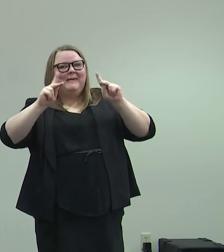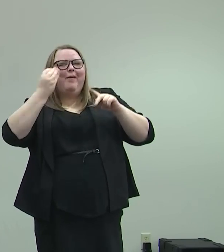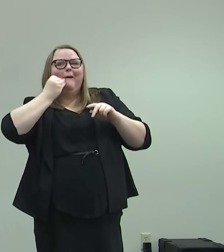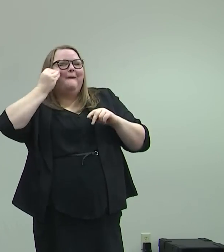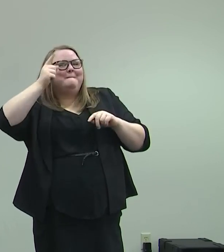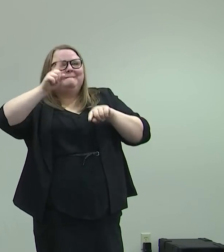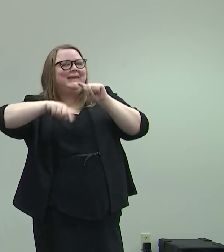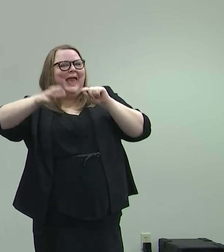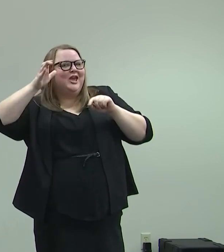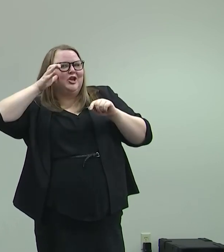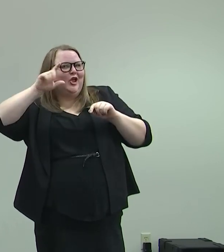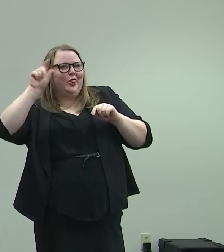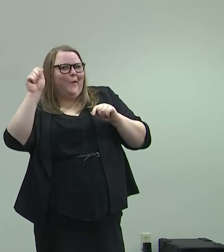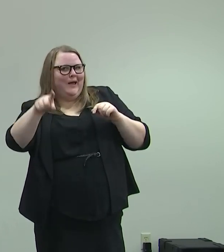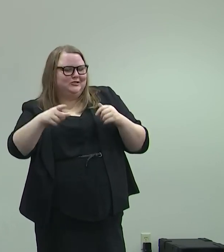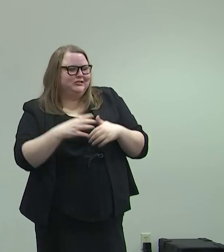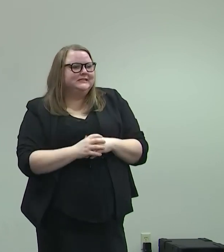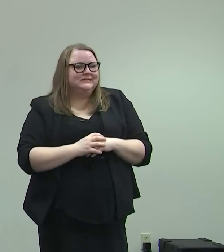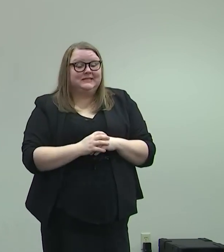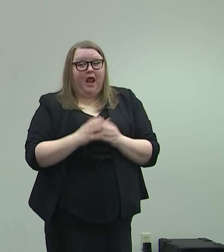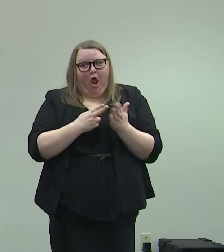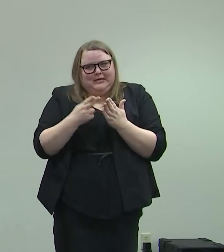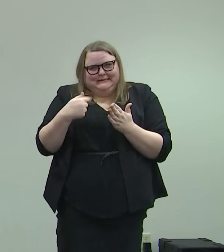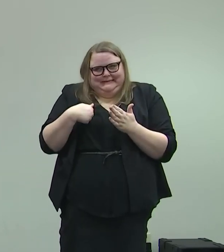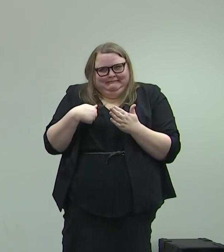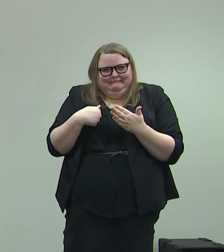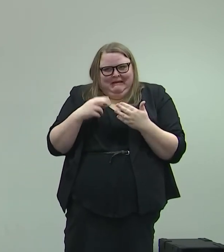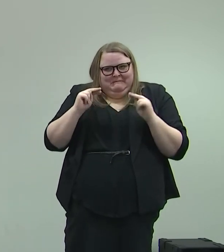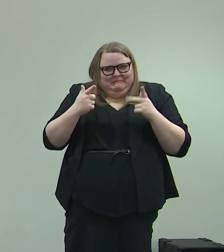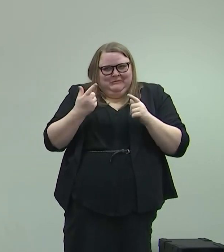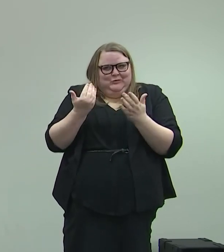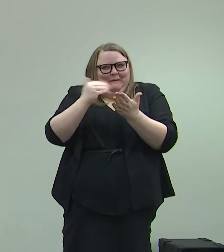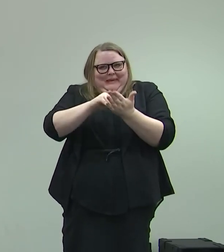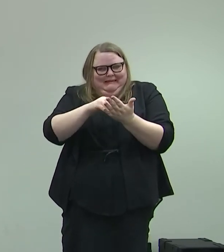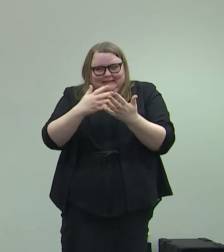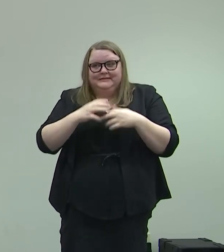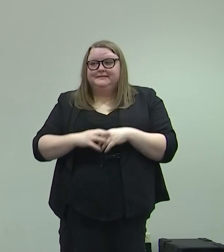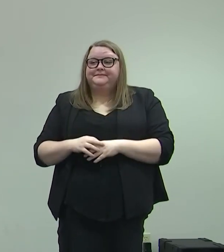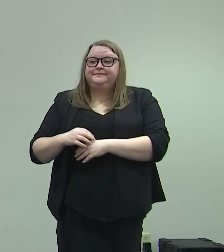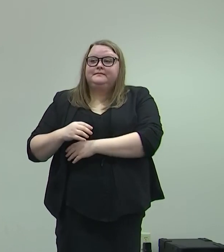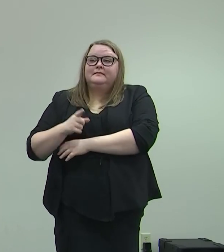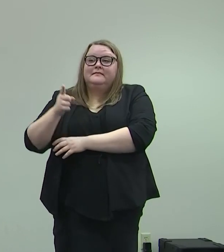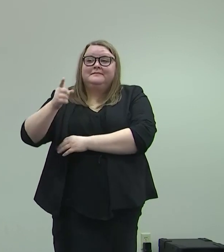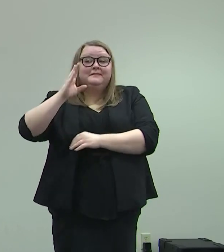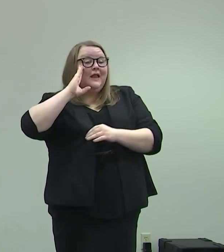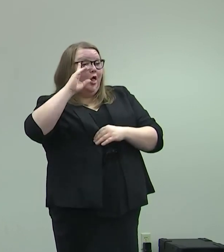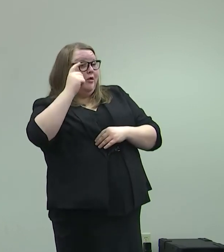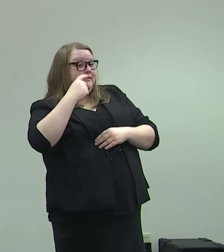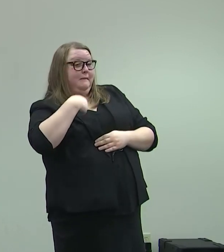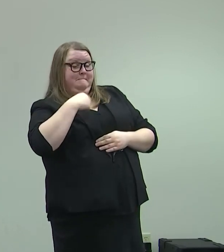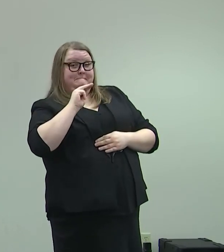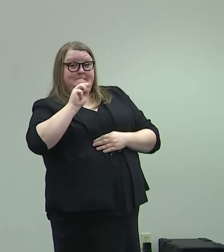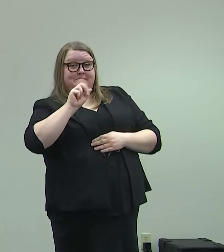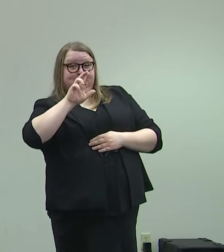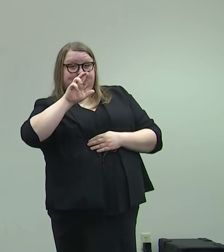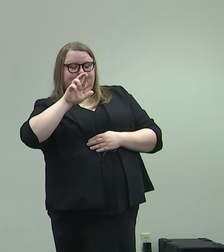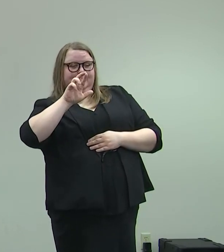not hearing the questions. And frankly, I'll be honest, I'm not good at repeating them. So if you go to the stand, it'll help. Sure. Hello, Governor. Mary Hines, Review Journal.